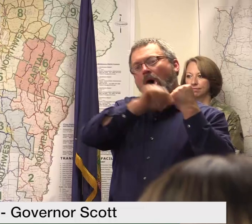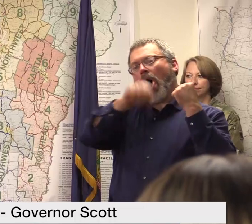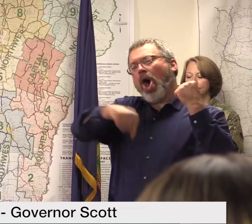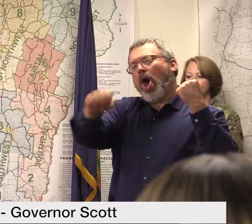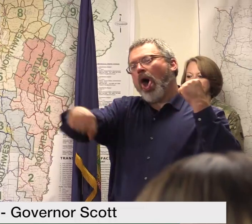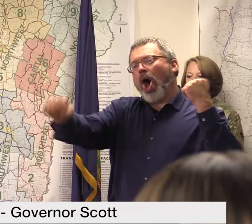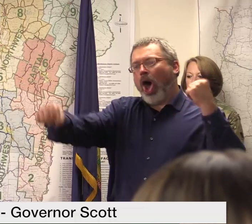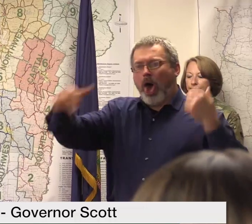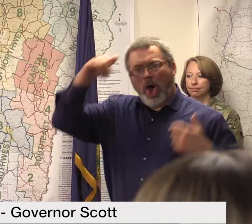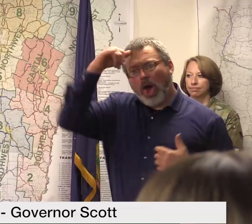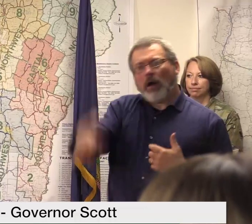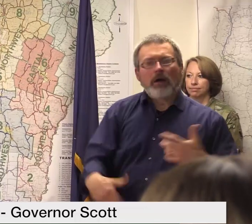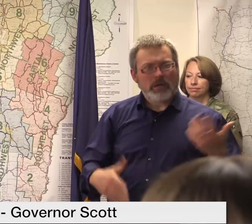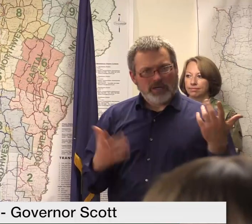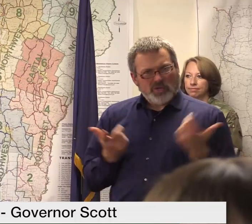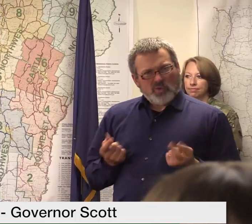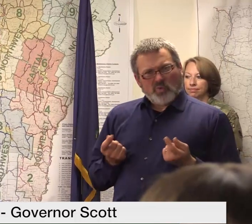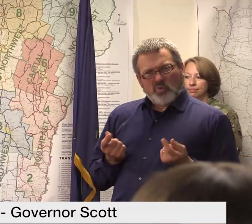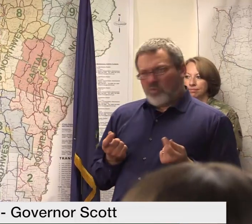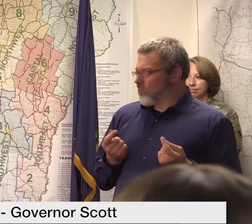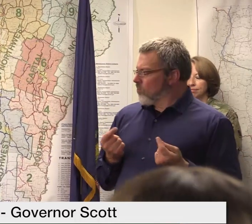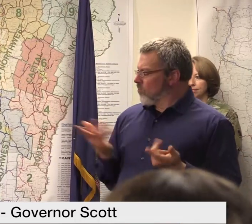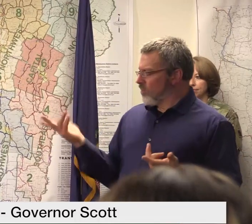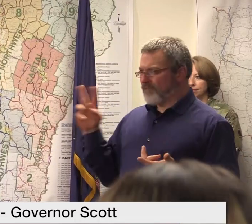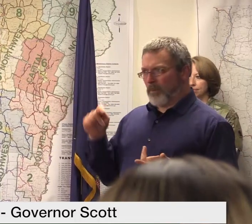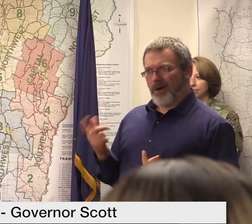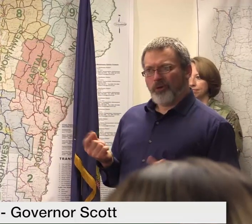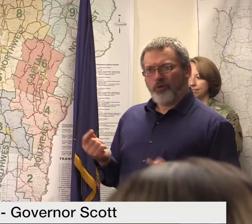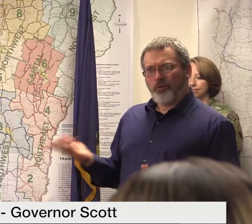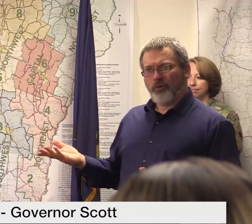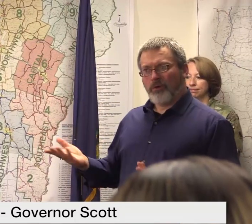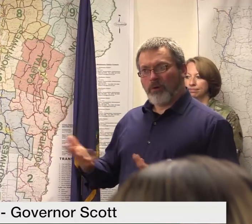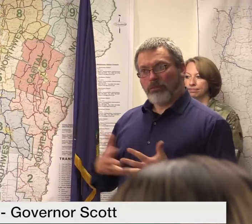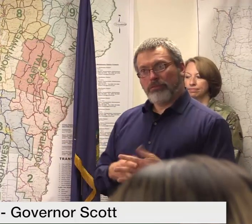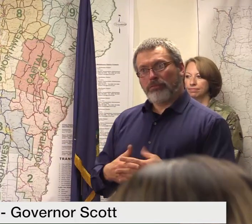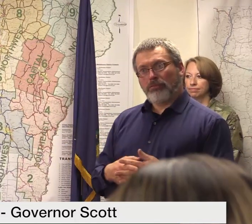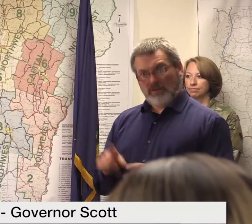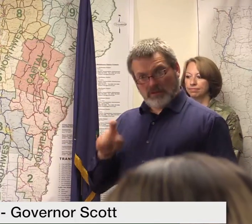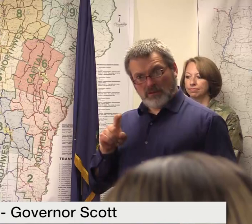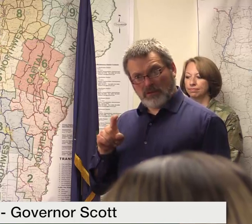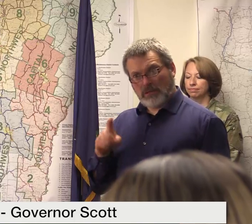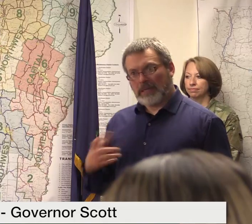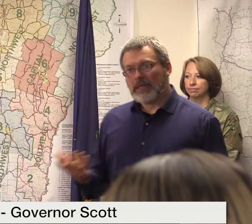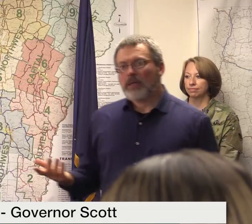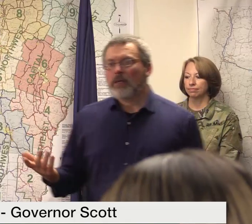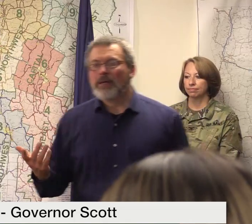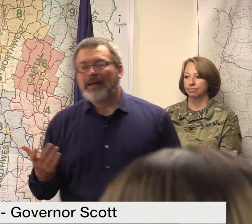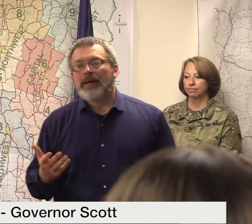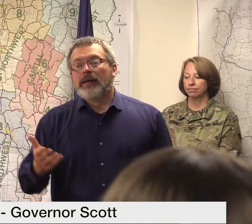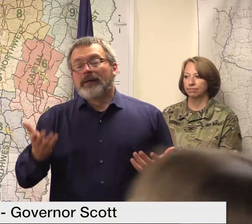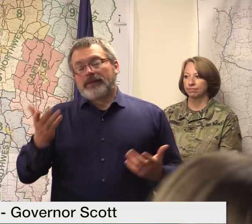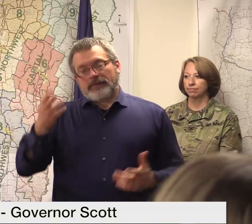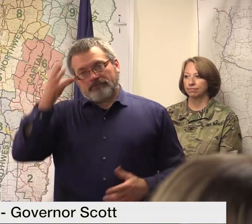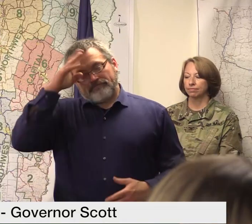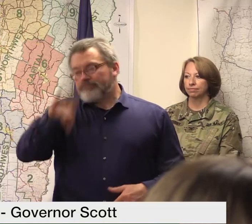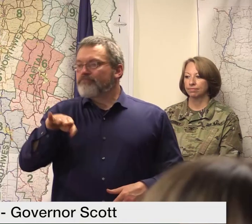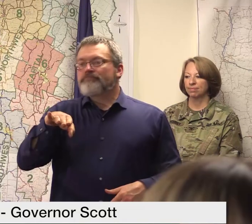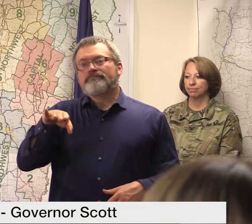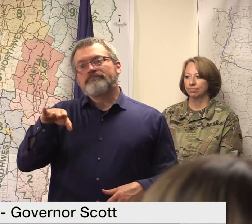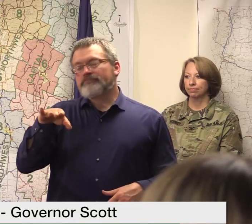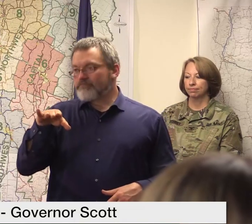there yeah you know I think I'm always concerned about the polarization in Congress